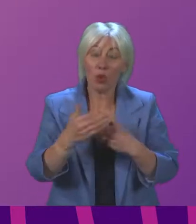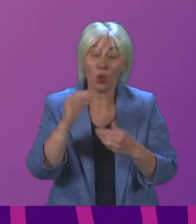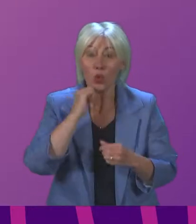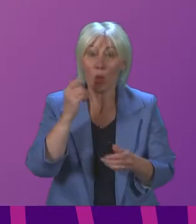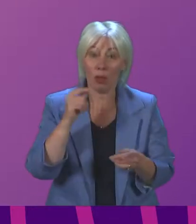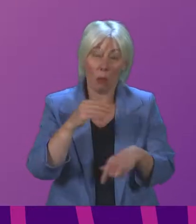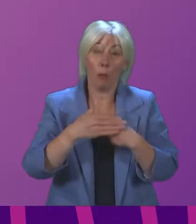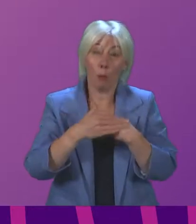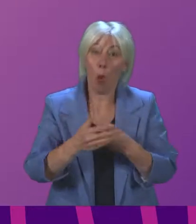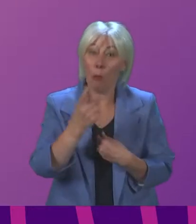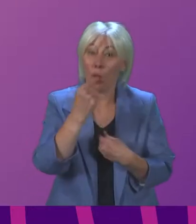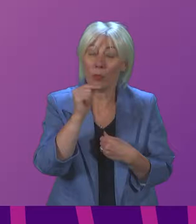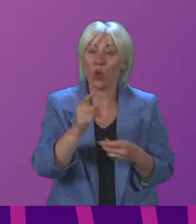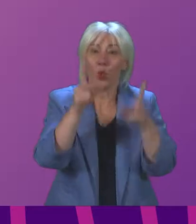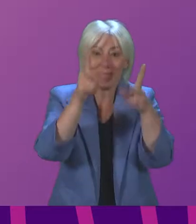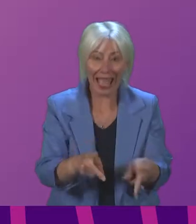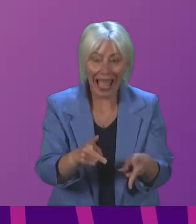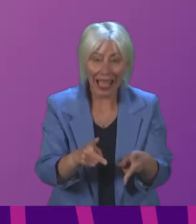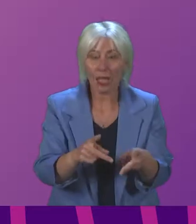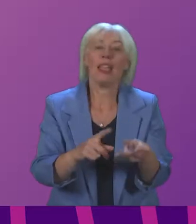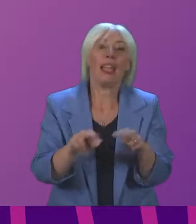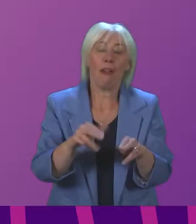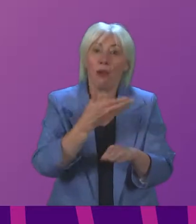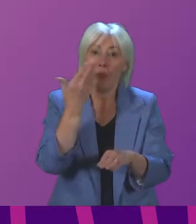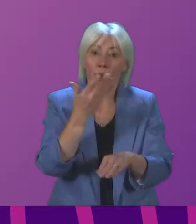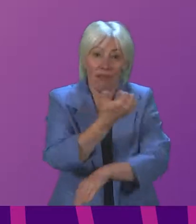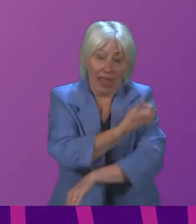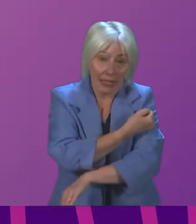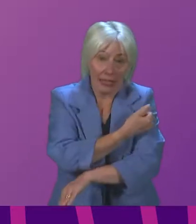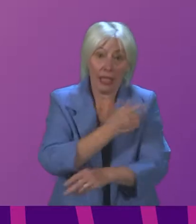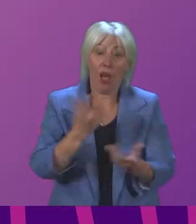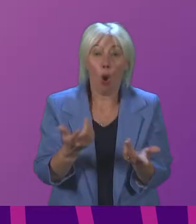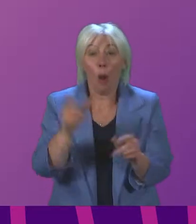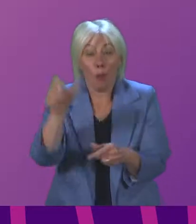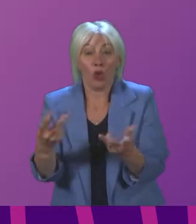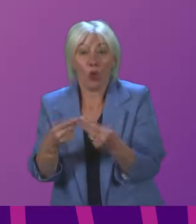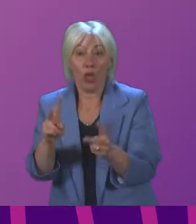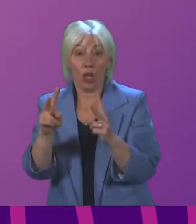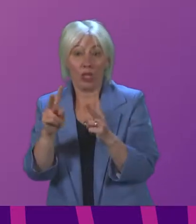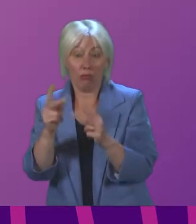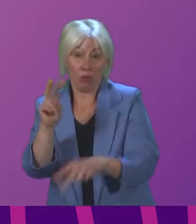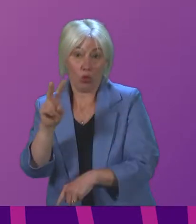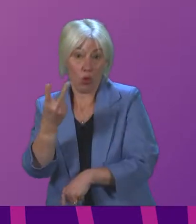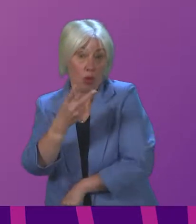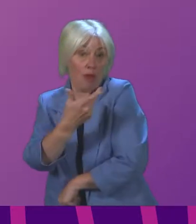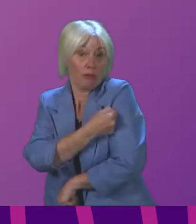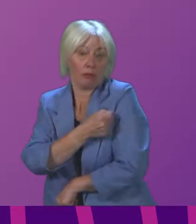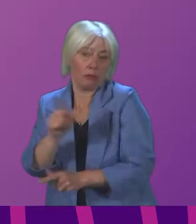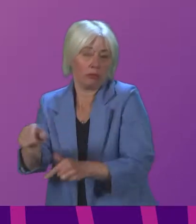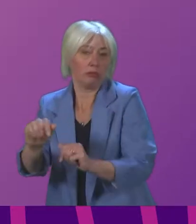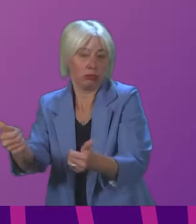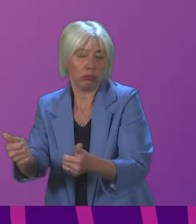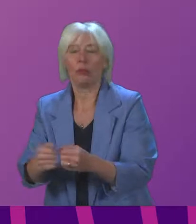than somebody who is doubly vaccinated. And the truth is, that people living in economically deprived communities,